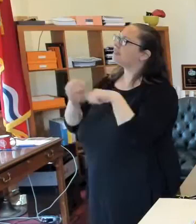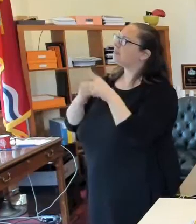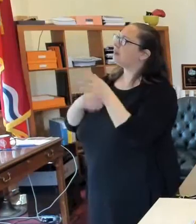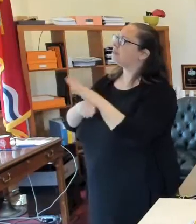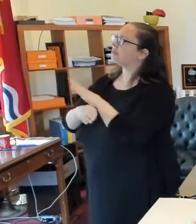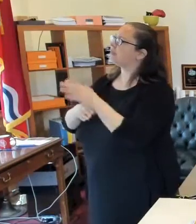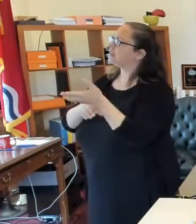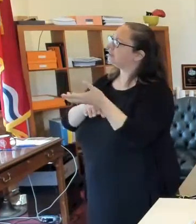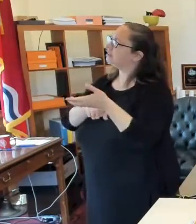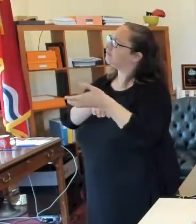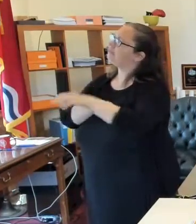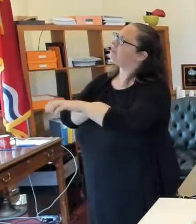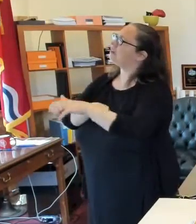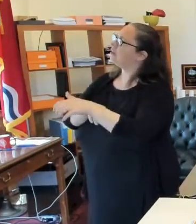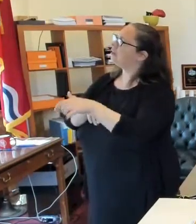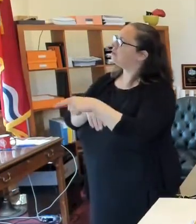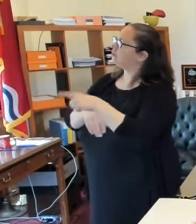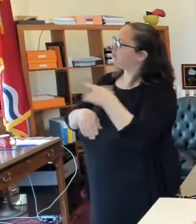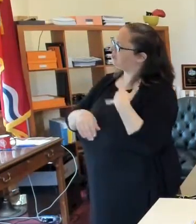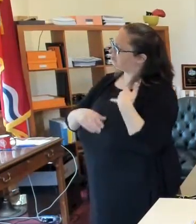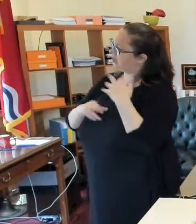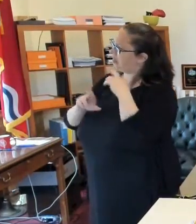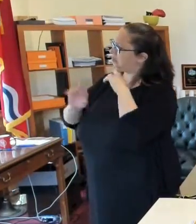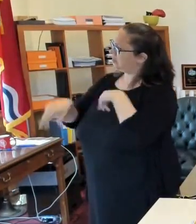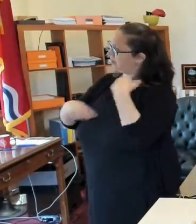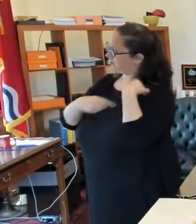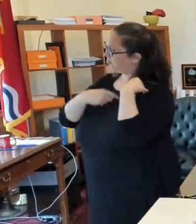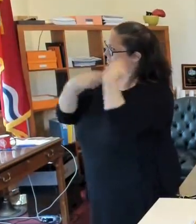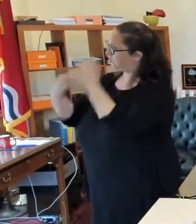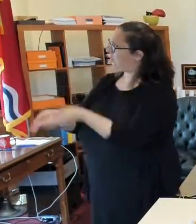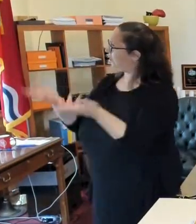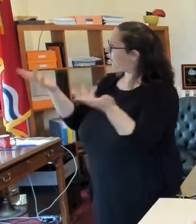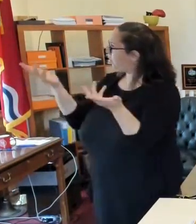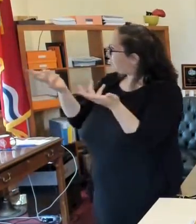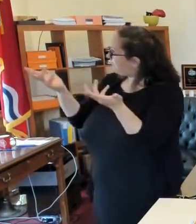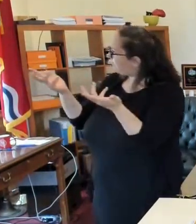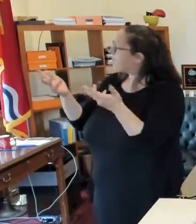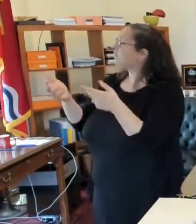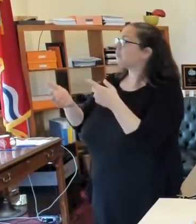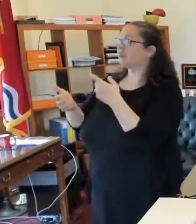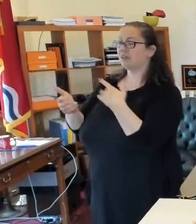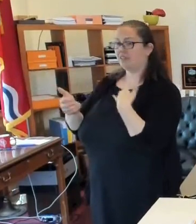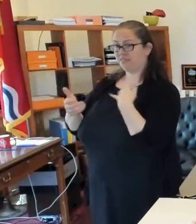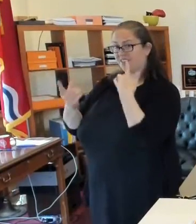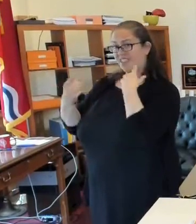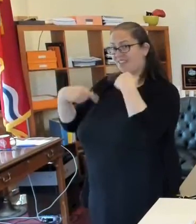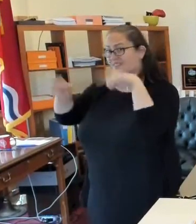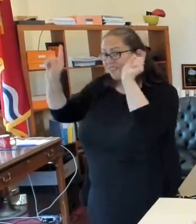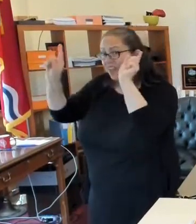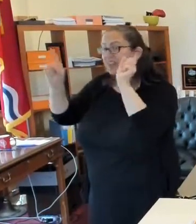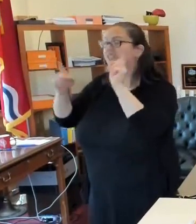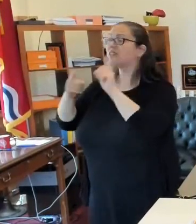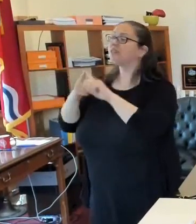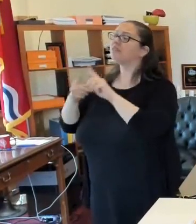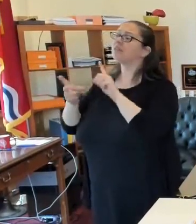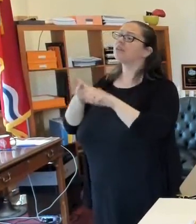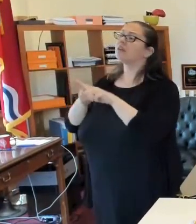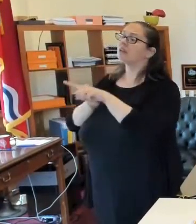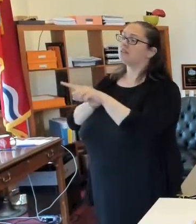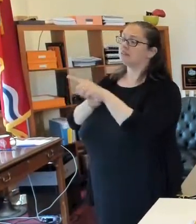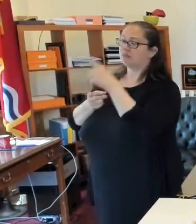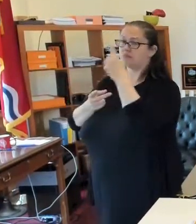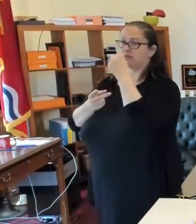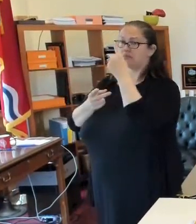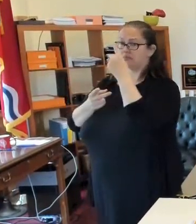What do you feel like the reaction has been like so far? Do you think it's being effective and do you intend to continue